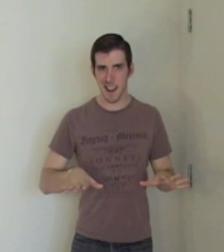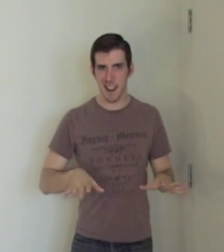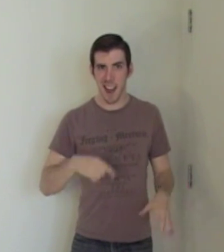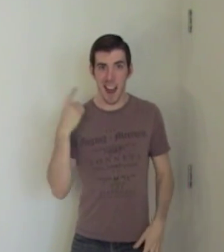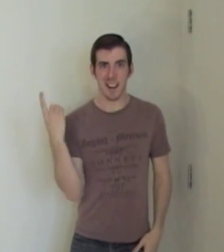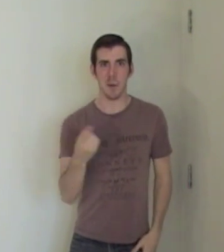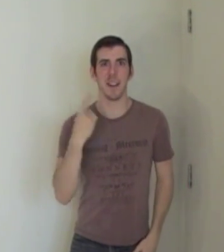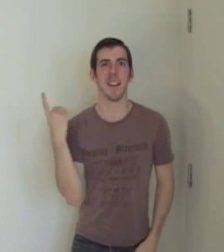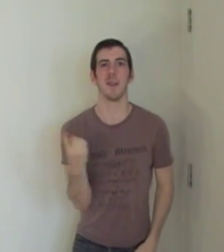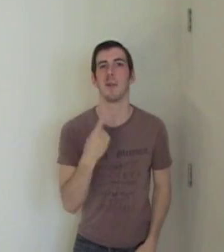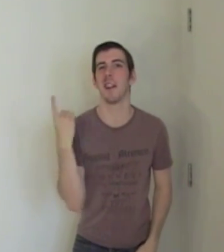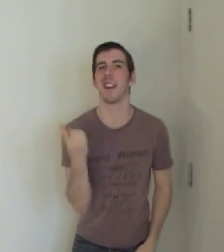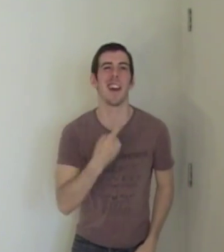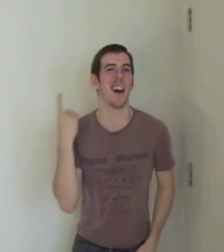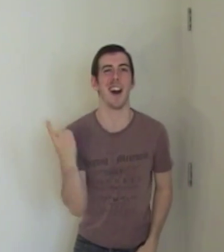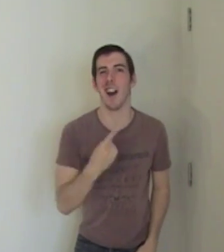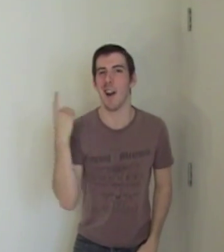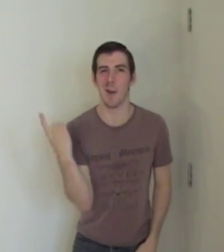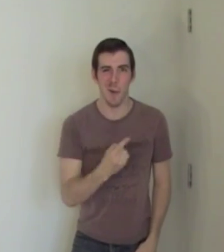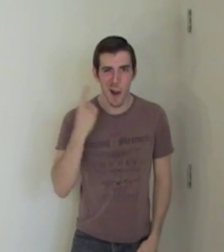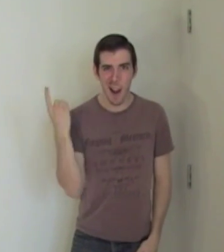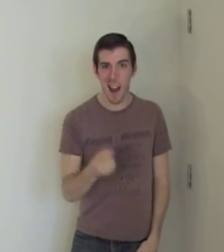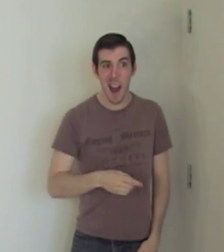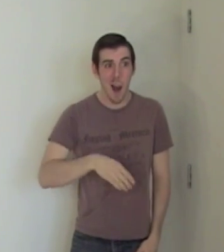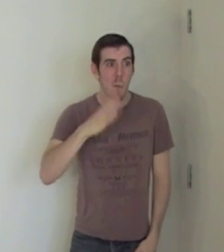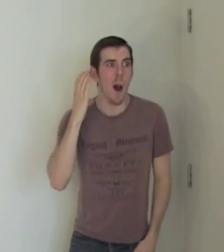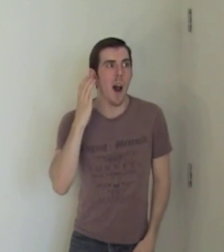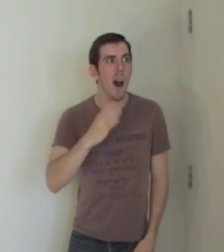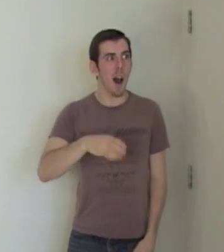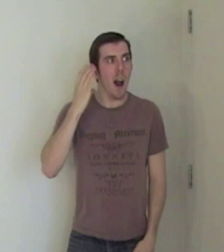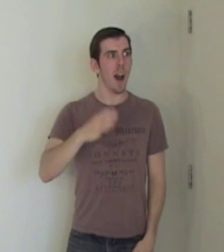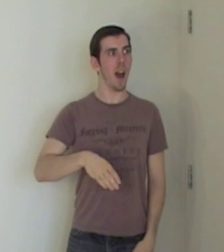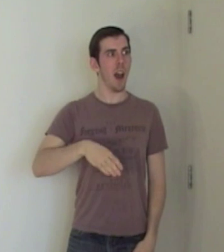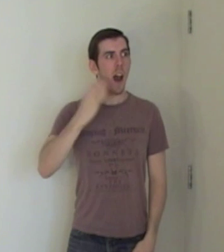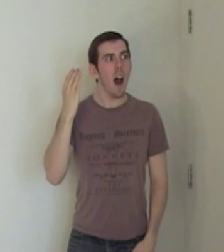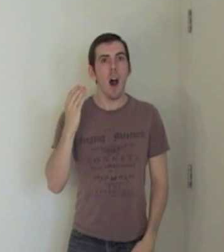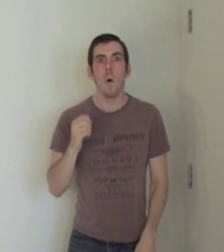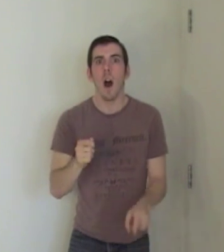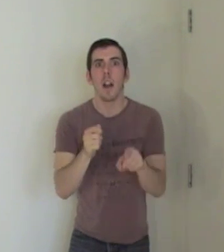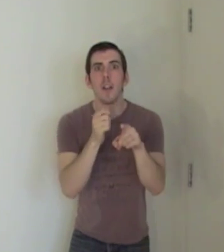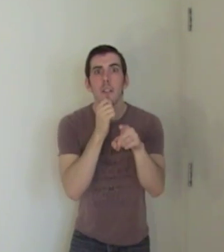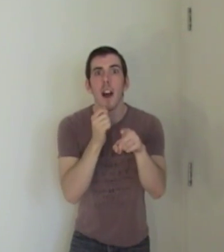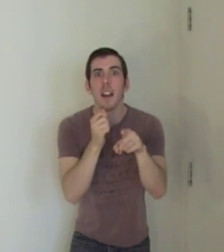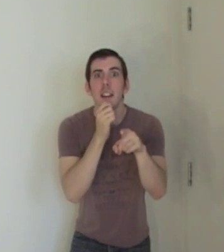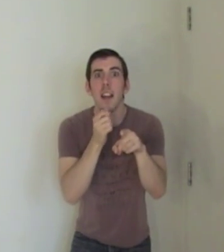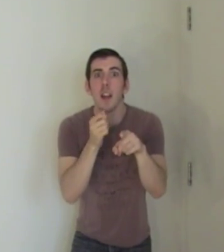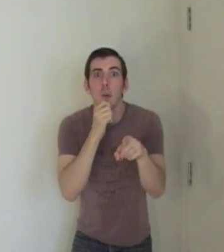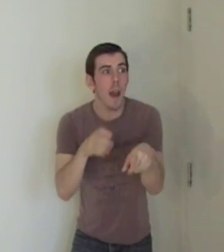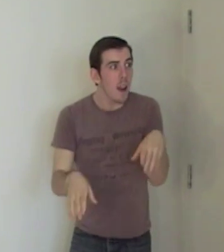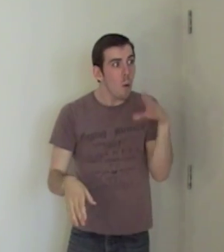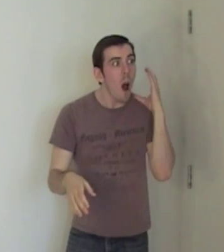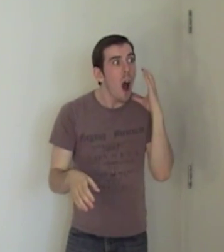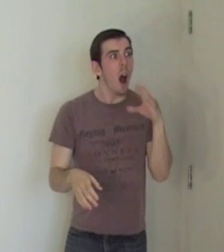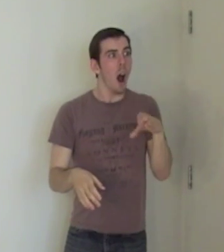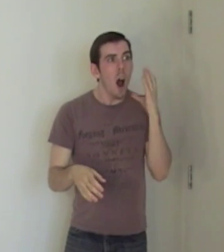So here we go Wow, you got a secret Wow,